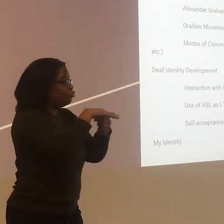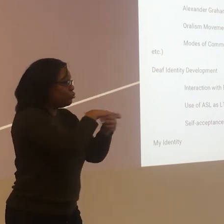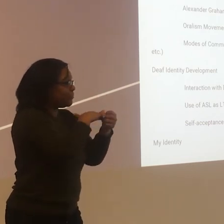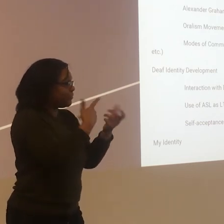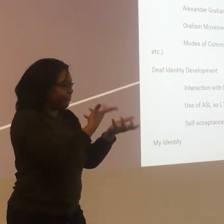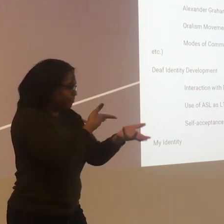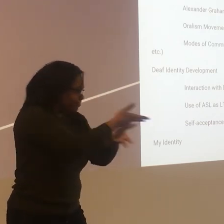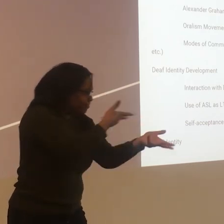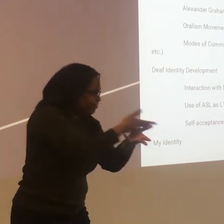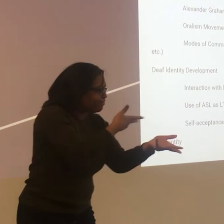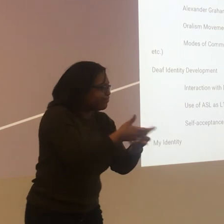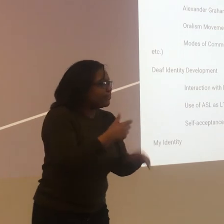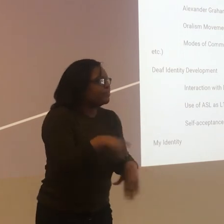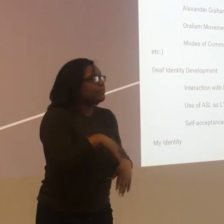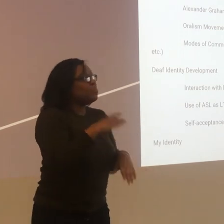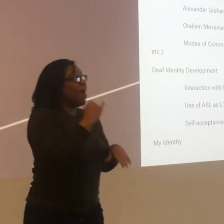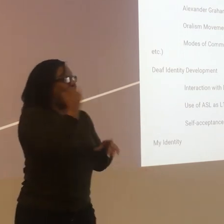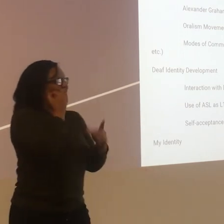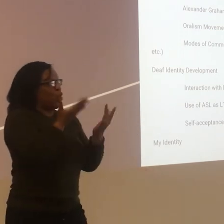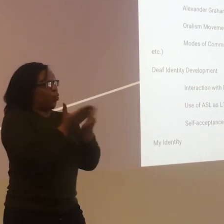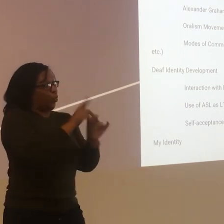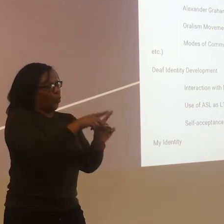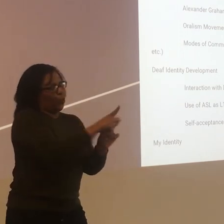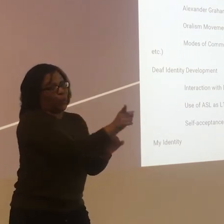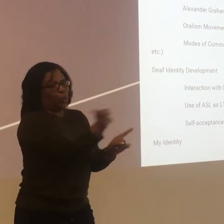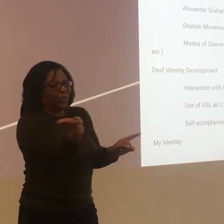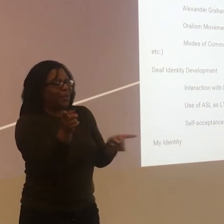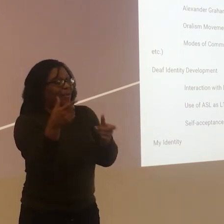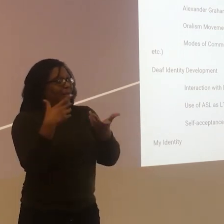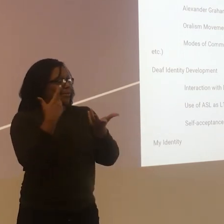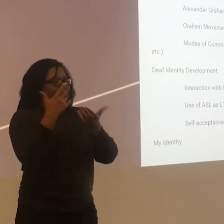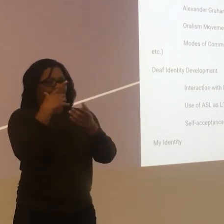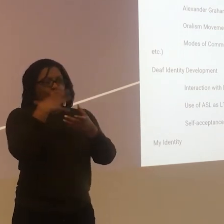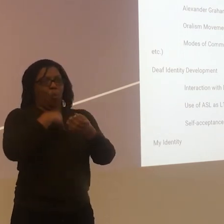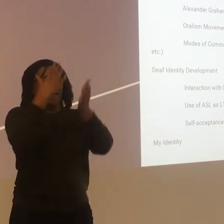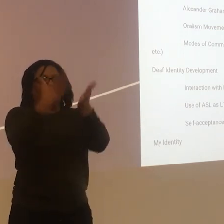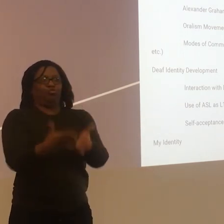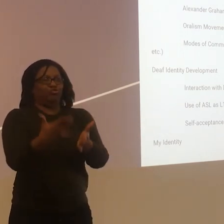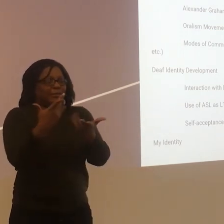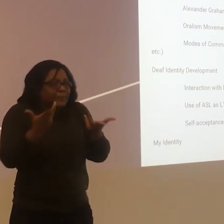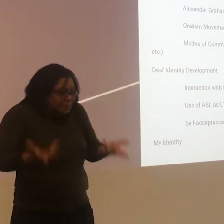with them. Maybe get with that person that you are speaking to at work and learn from that person.